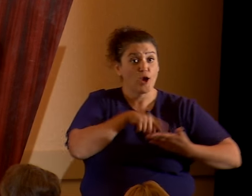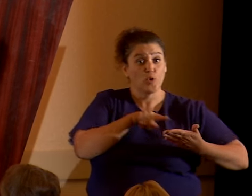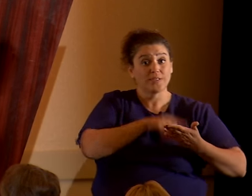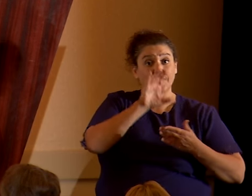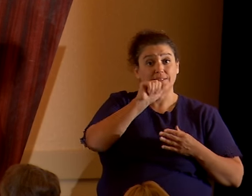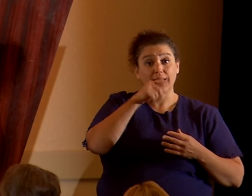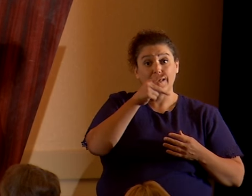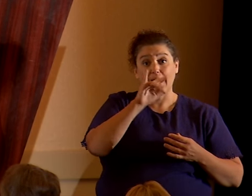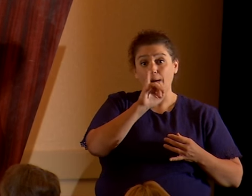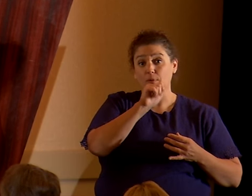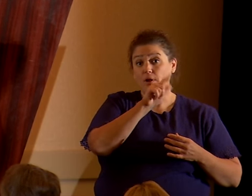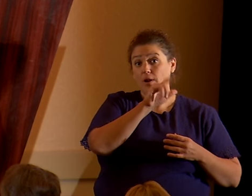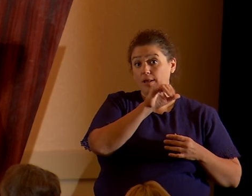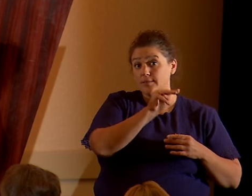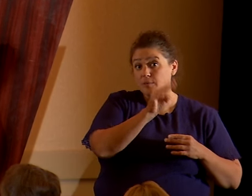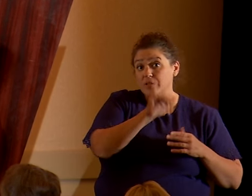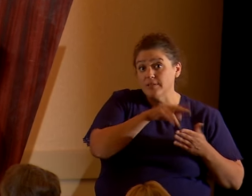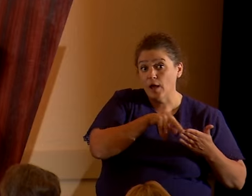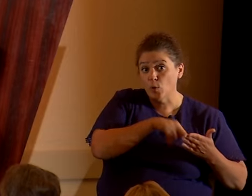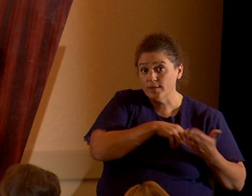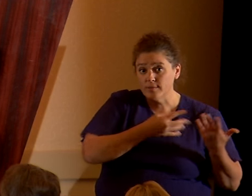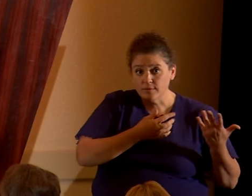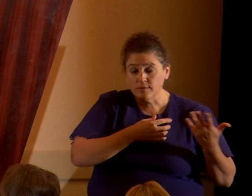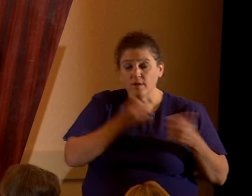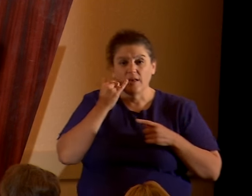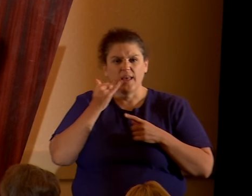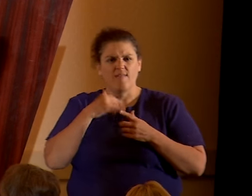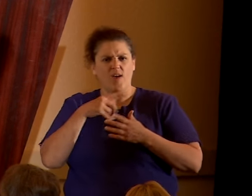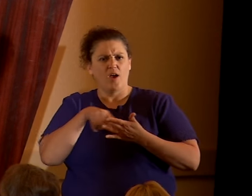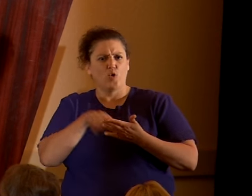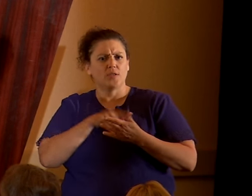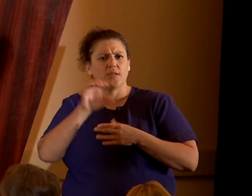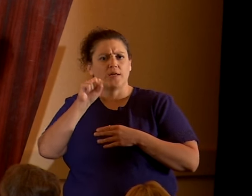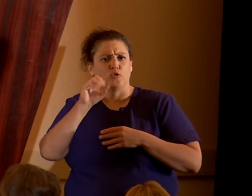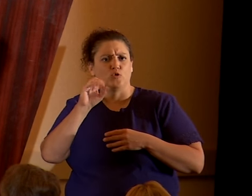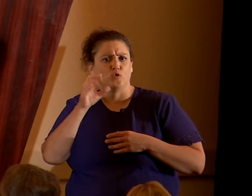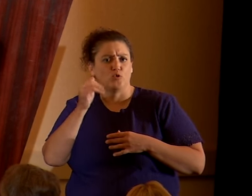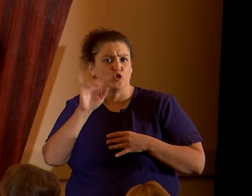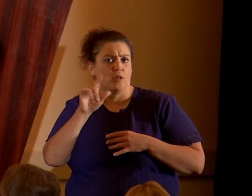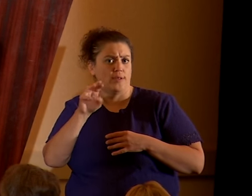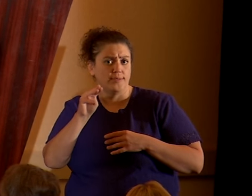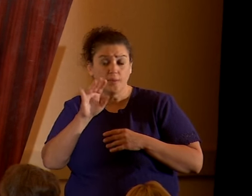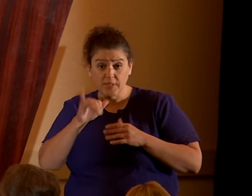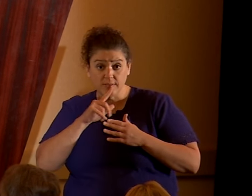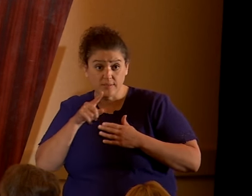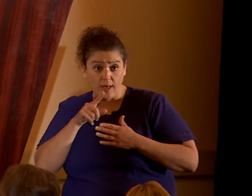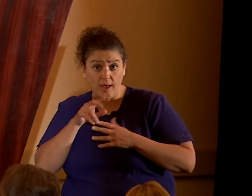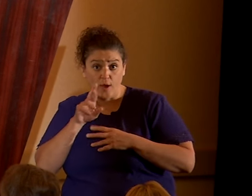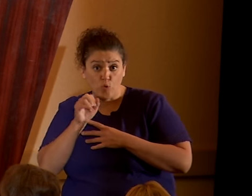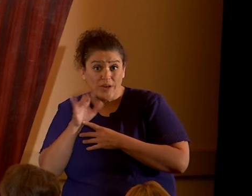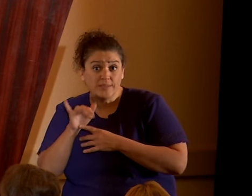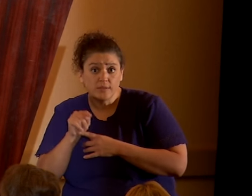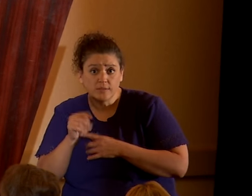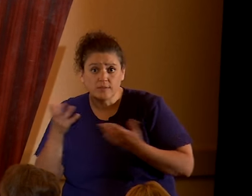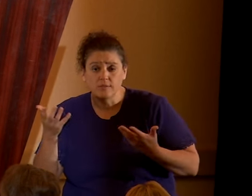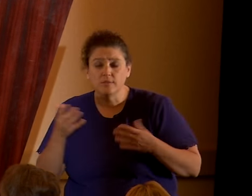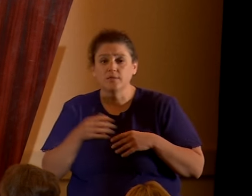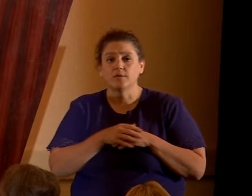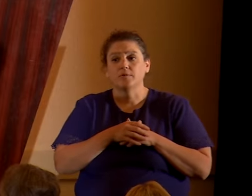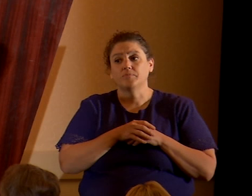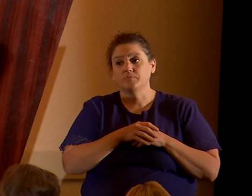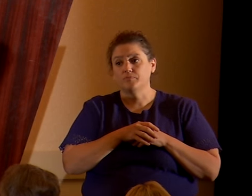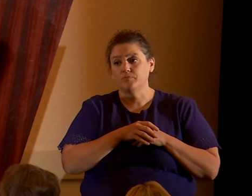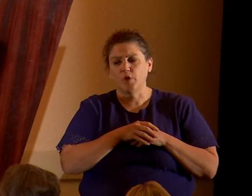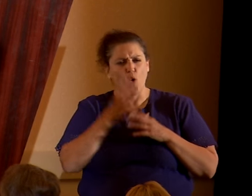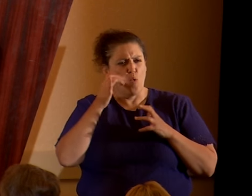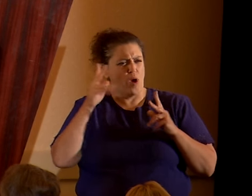Is it criticizing socialism racist? Why is this double standard? I don't know why many people freak out when suddenly